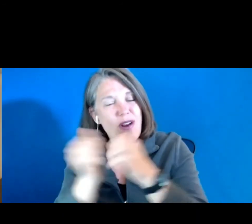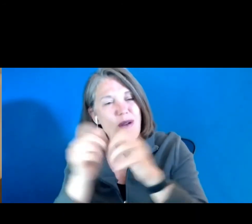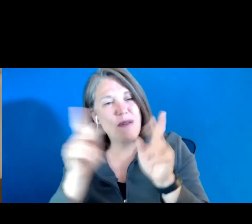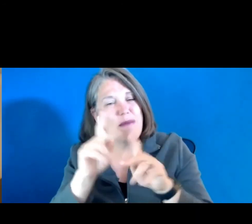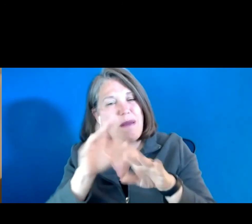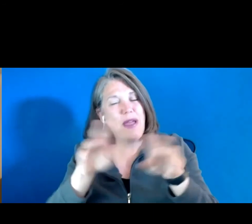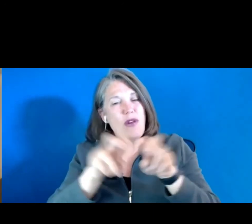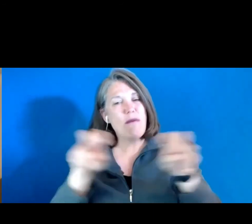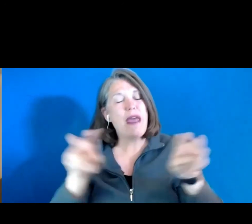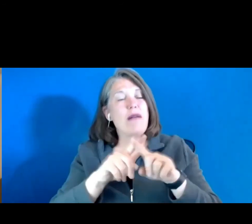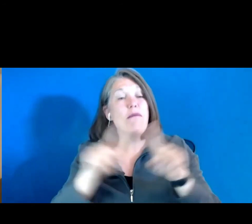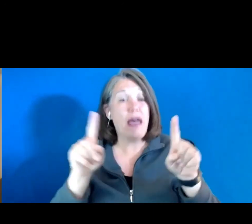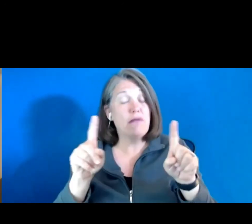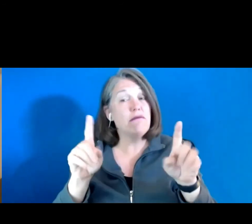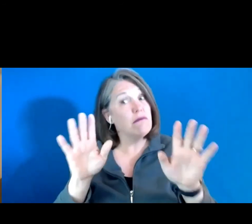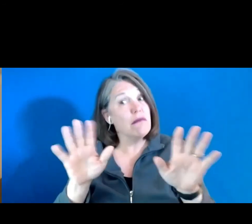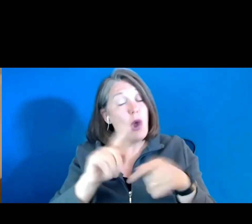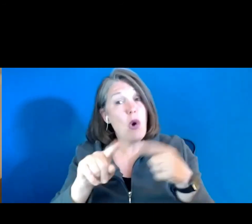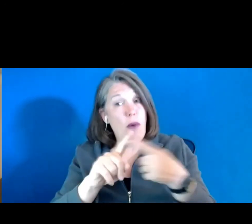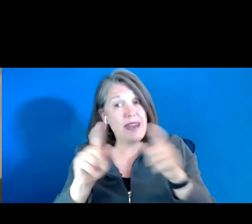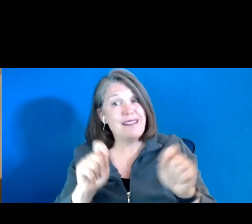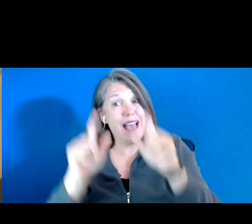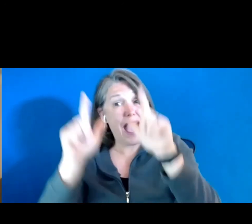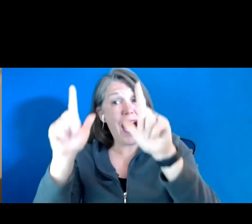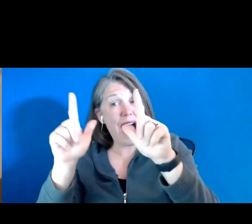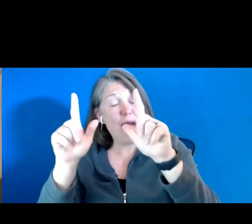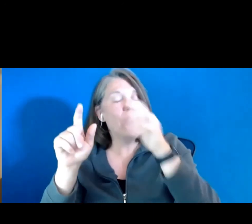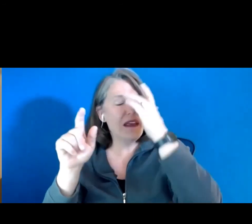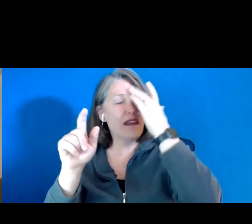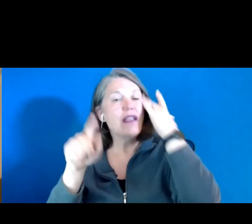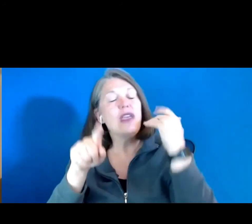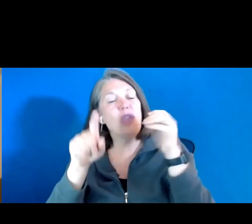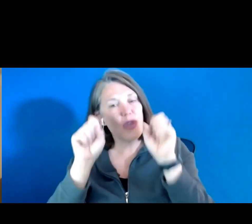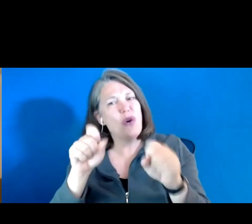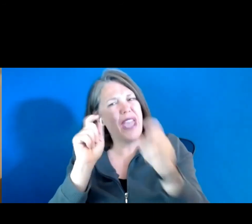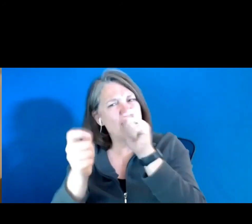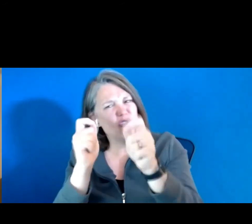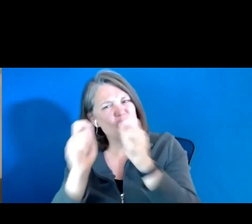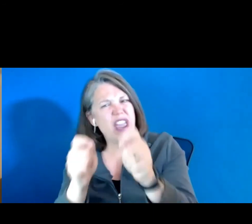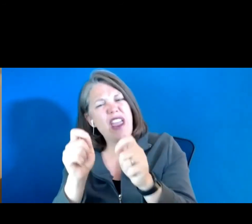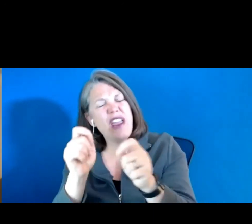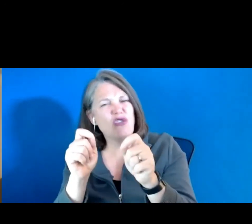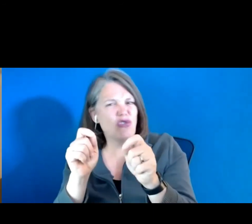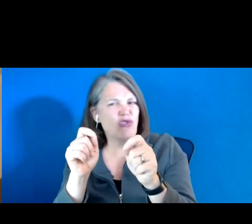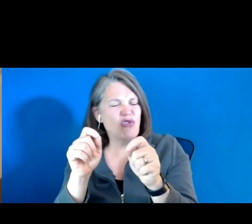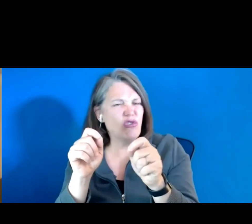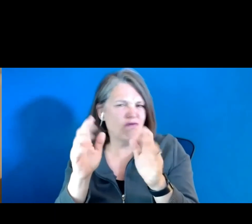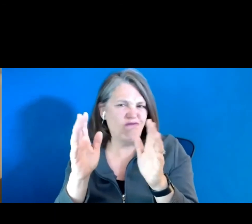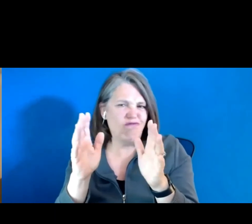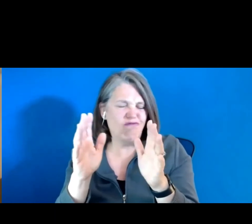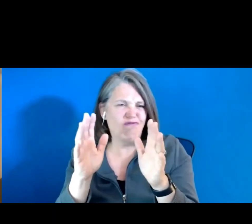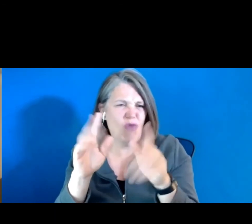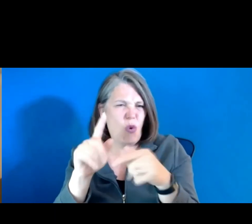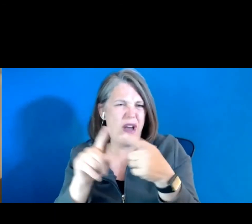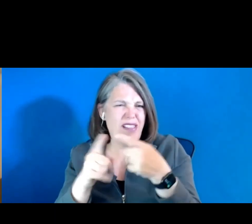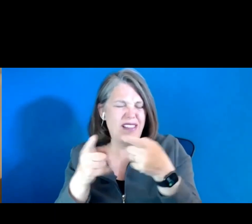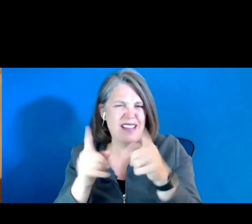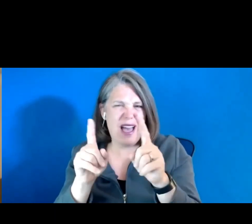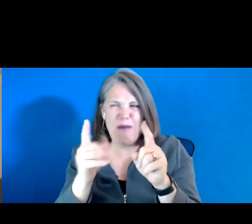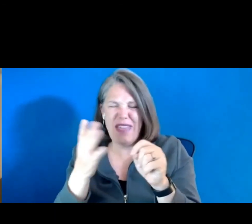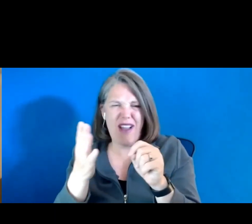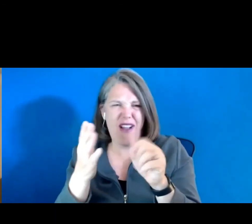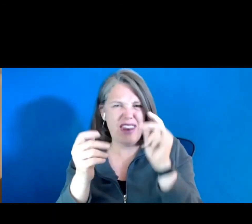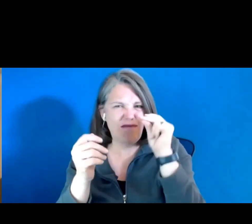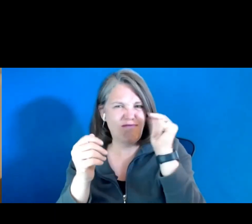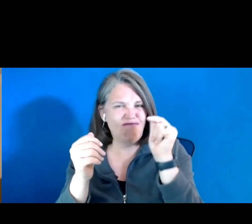but the virtue of putting it up is once it's up, you actually can change it or alter it. And it, you know, I'm going to say it virtually instantly